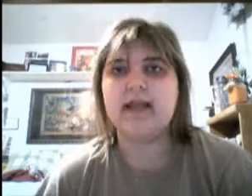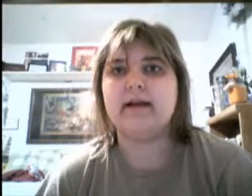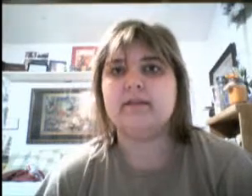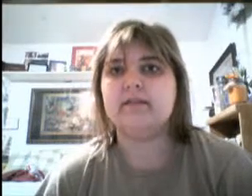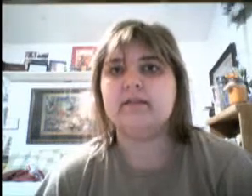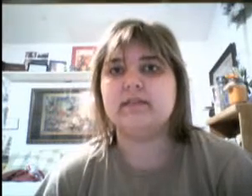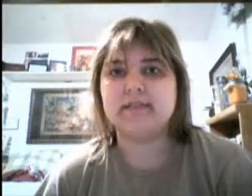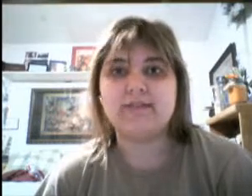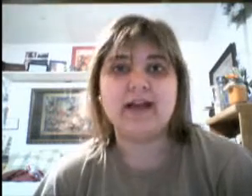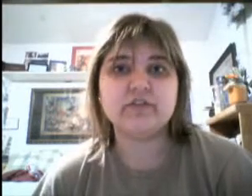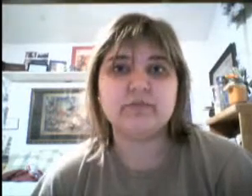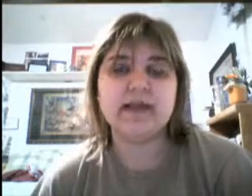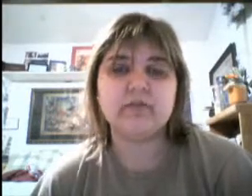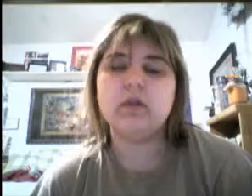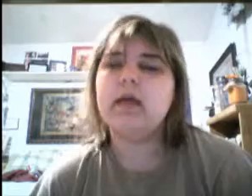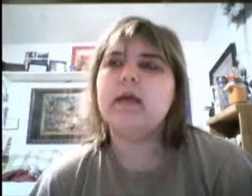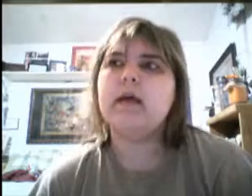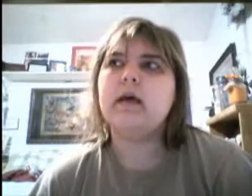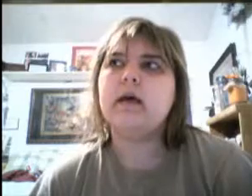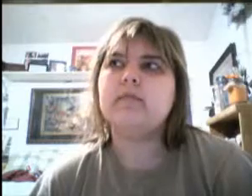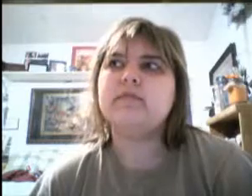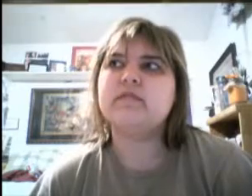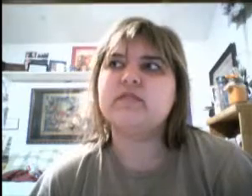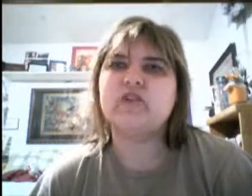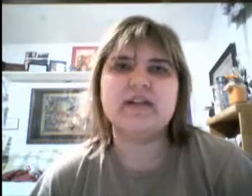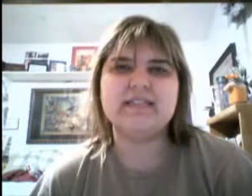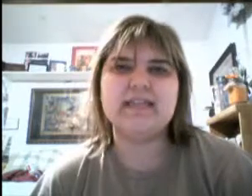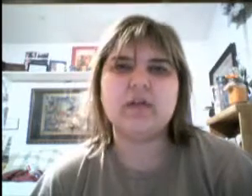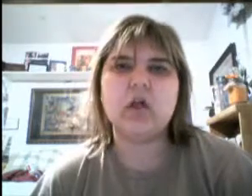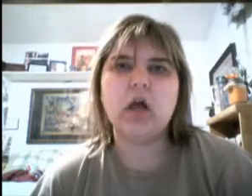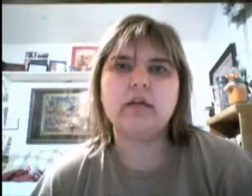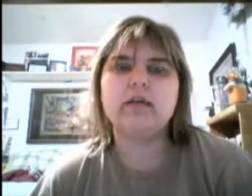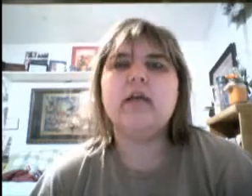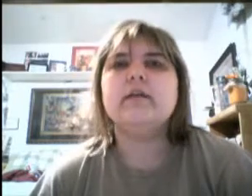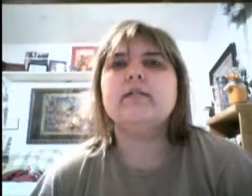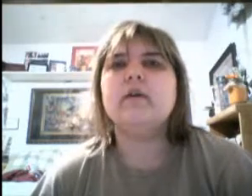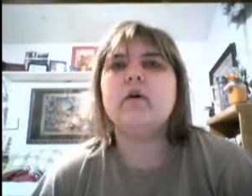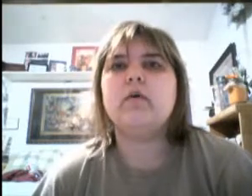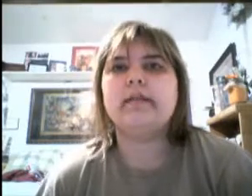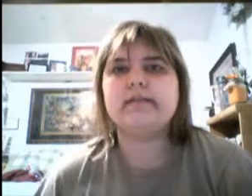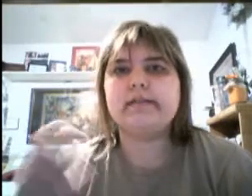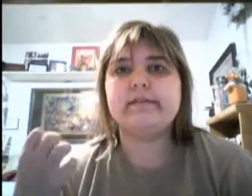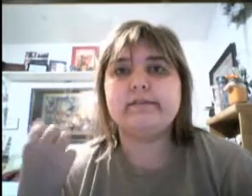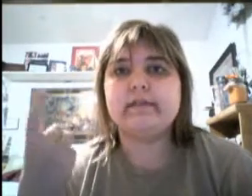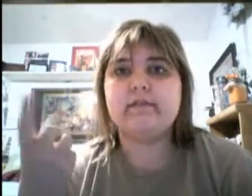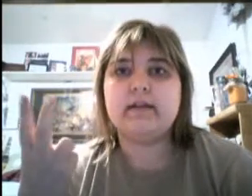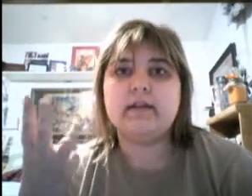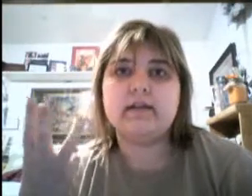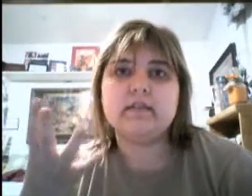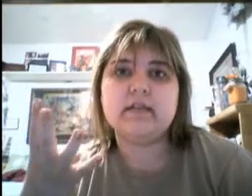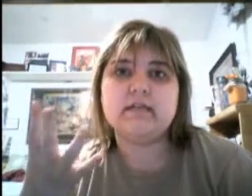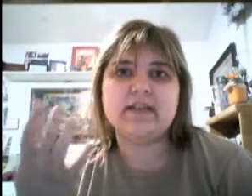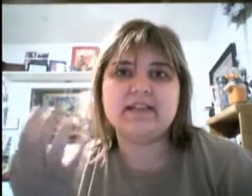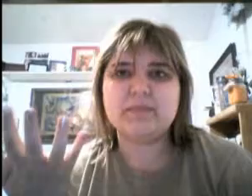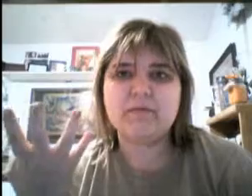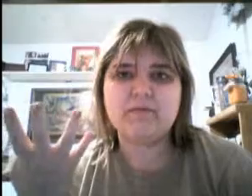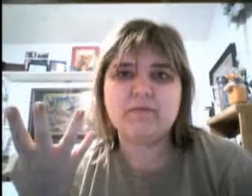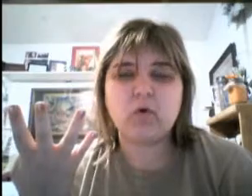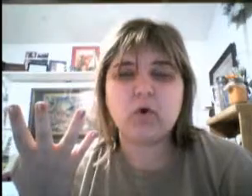and this live action panel was supposed to start at 10 o'clock. So, let's see, 6, 7, 8, 9, 10. So that's about 4